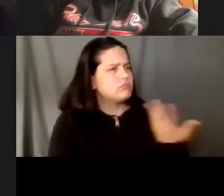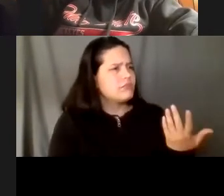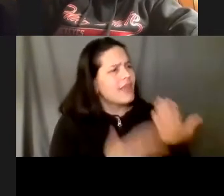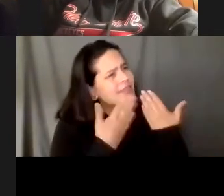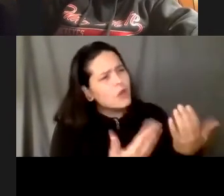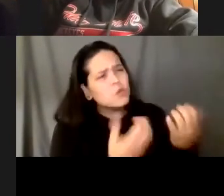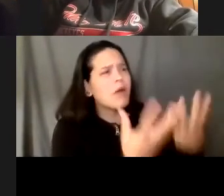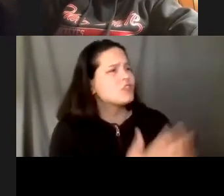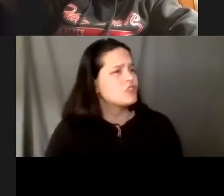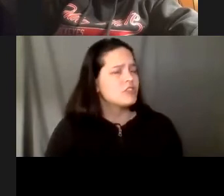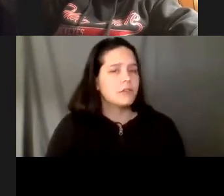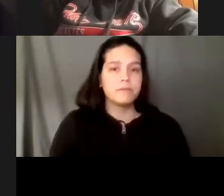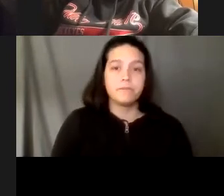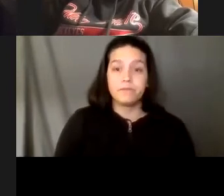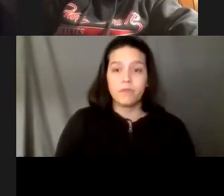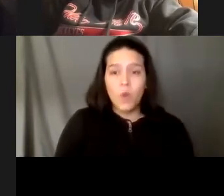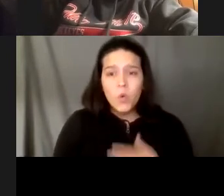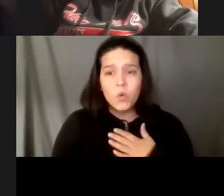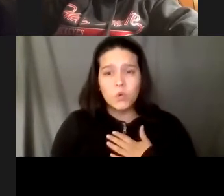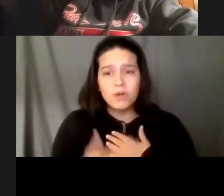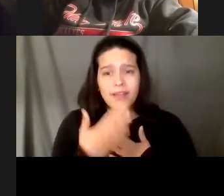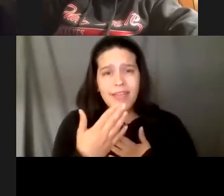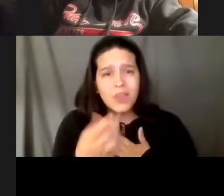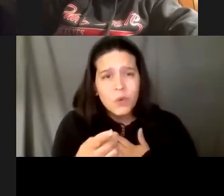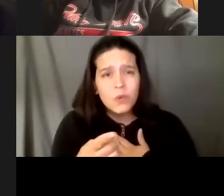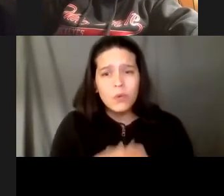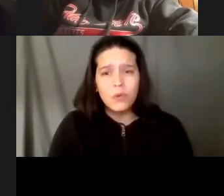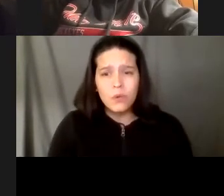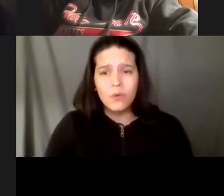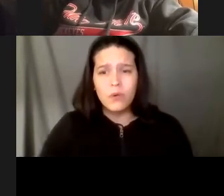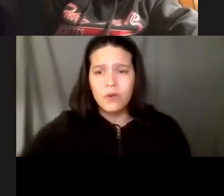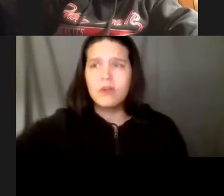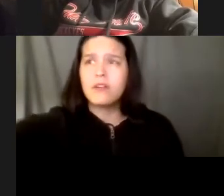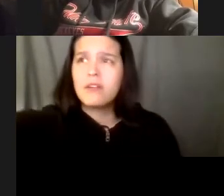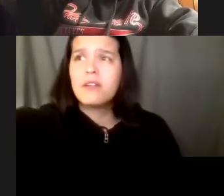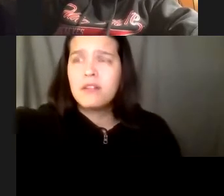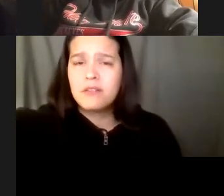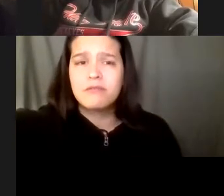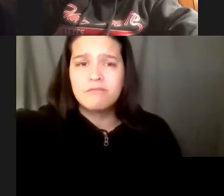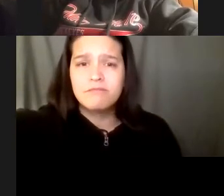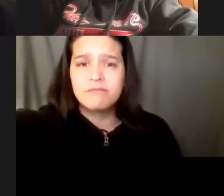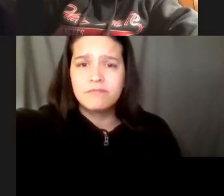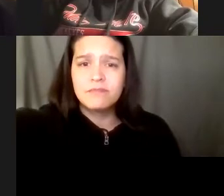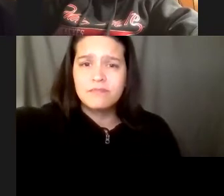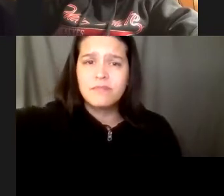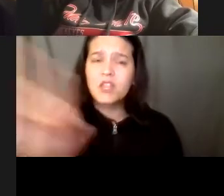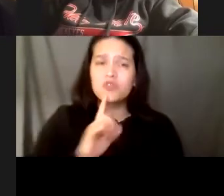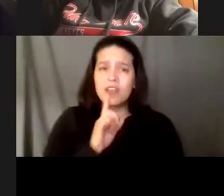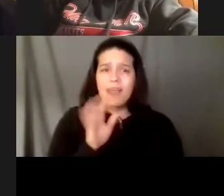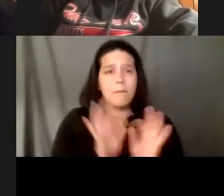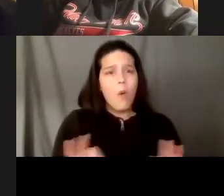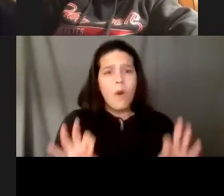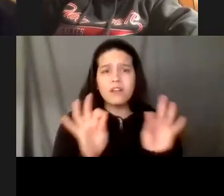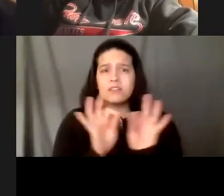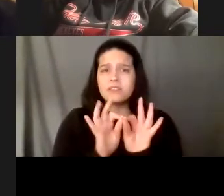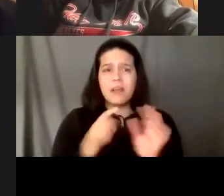much just incredibly important work uh to support our communities we really appreciate